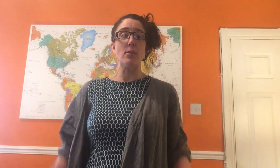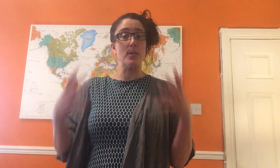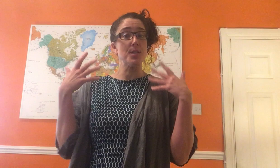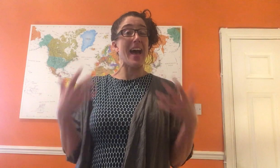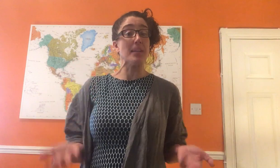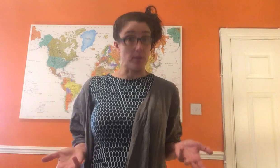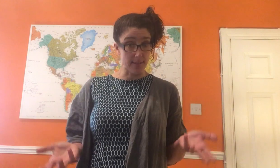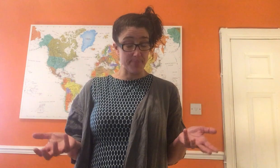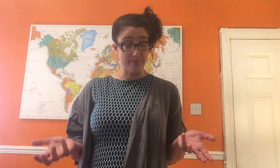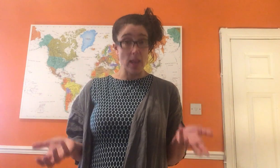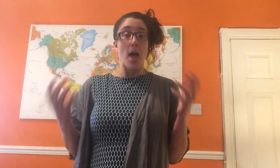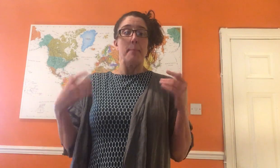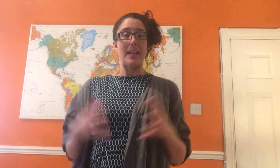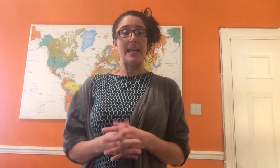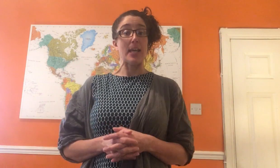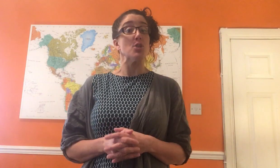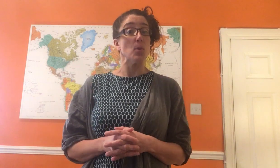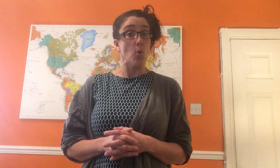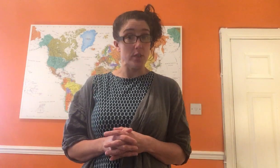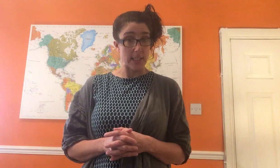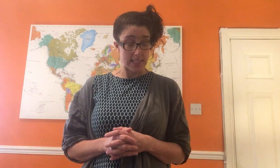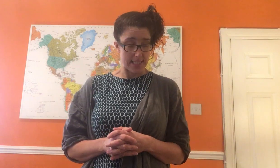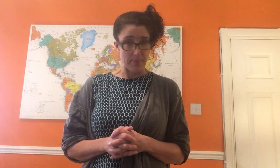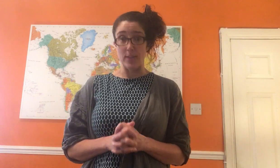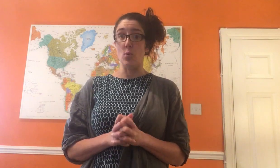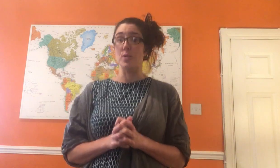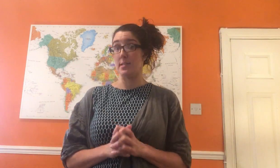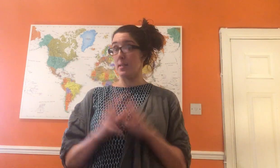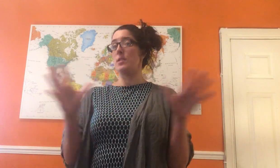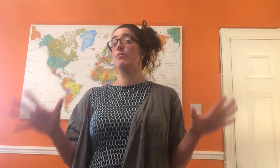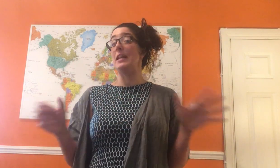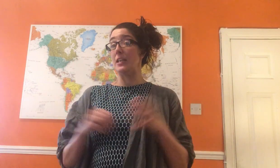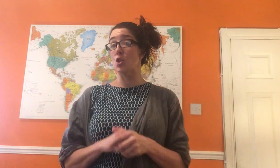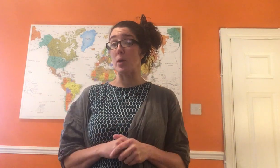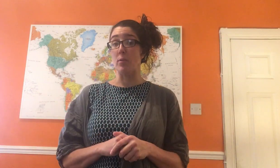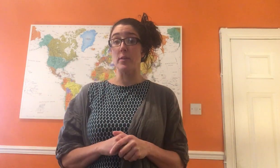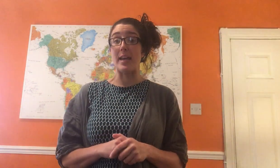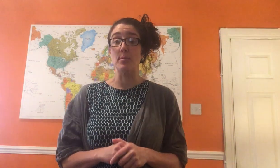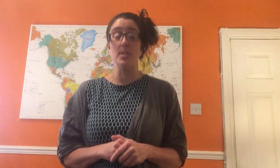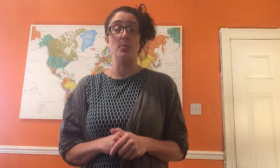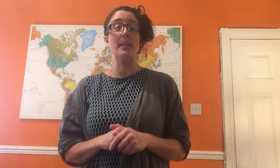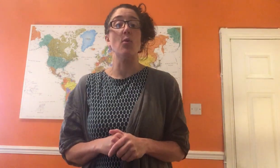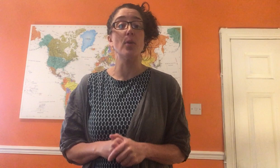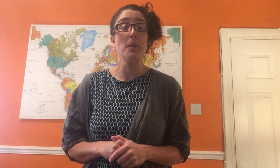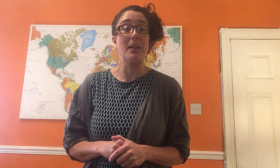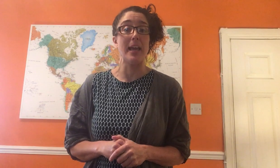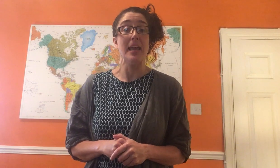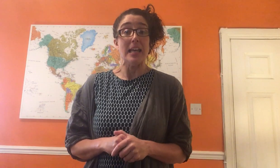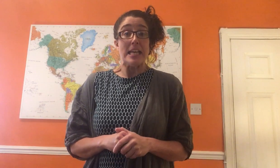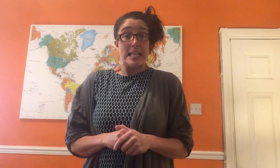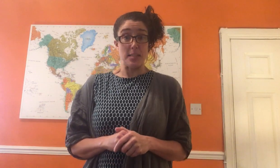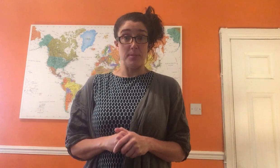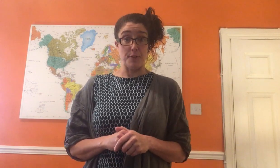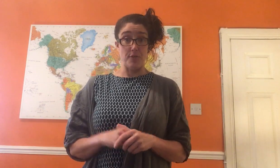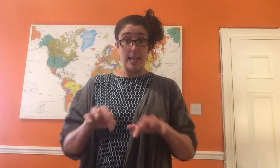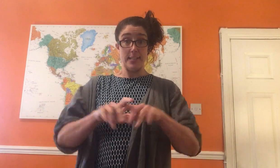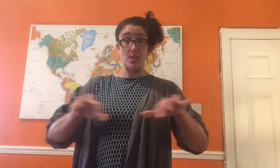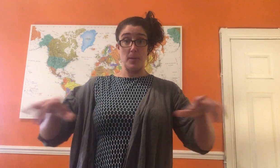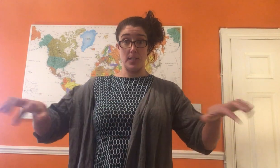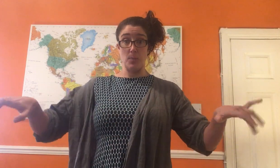lots of animals playing to an audience. And the audience is going to really enjoy what the animals are doing. They're all going to play some different instruments. And